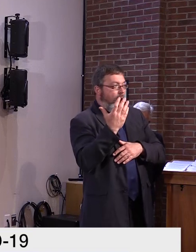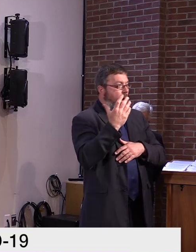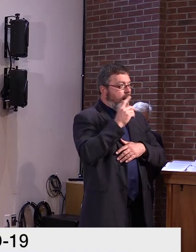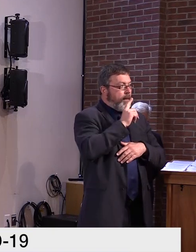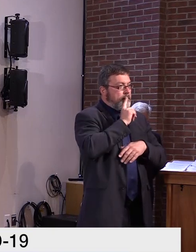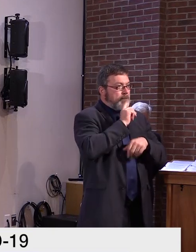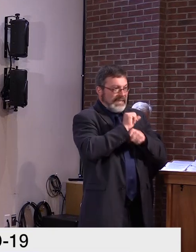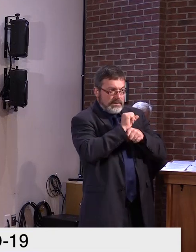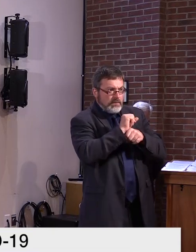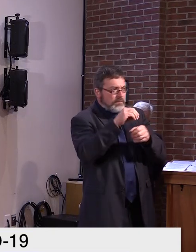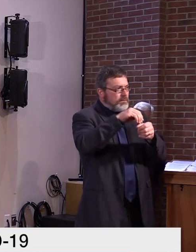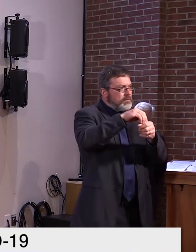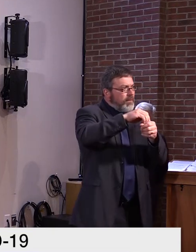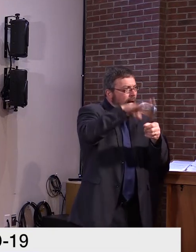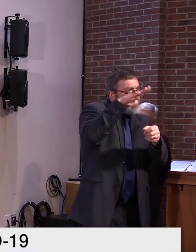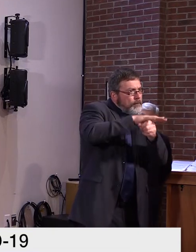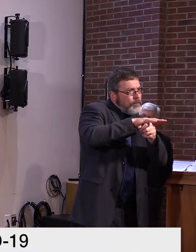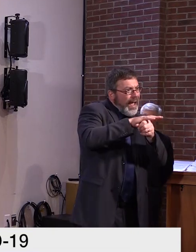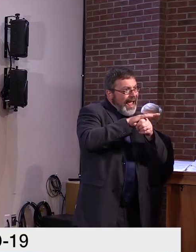And these are all very small.